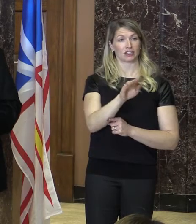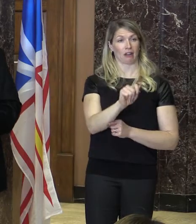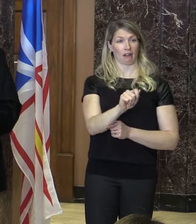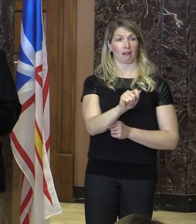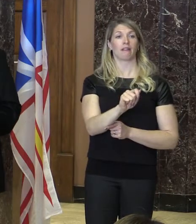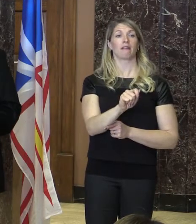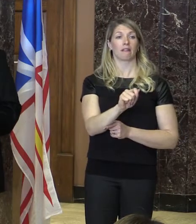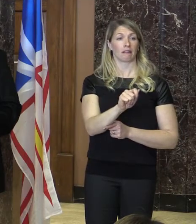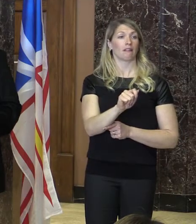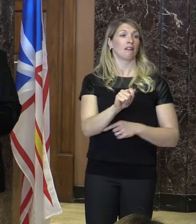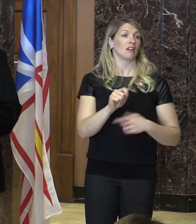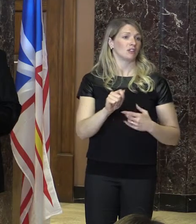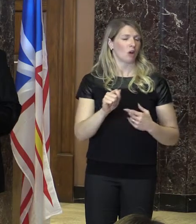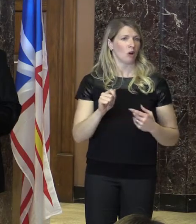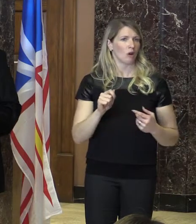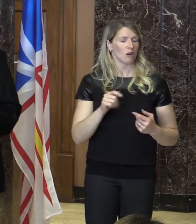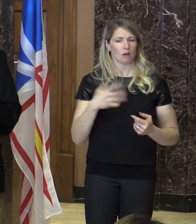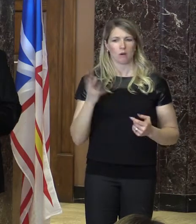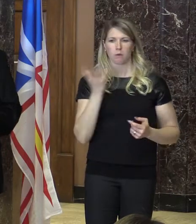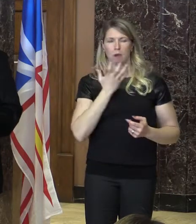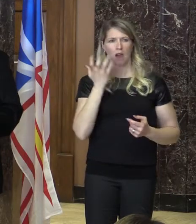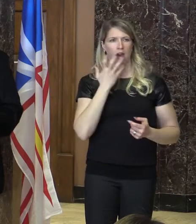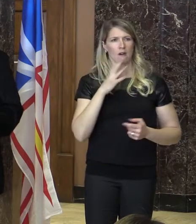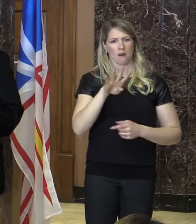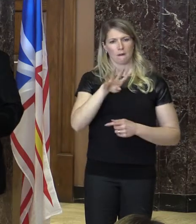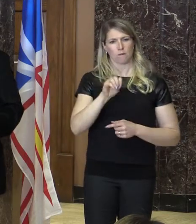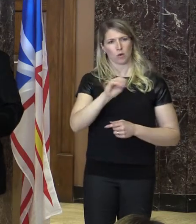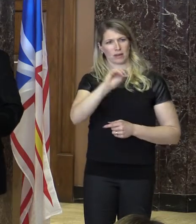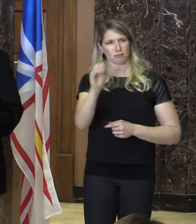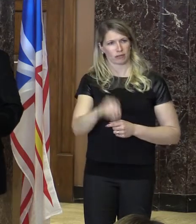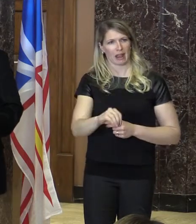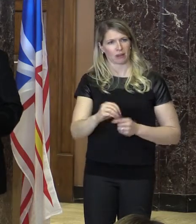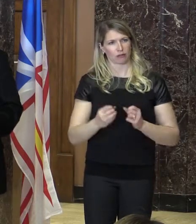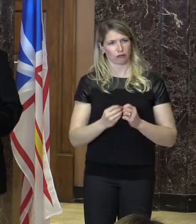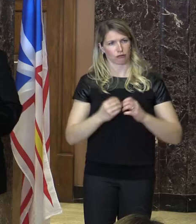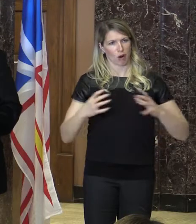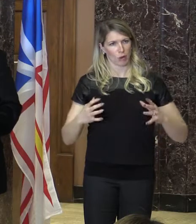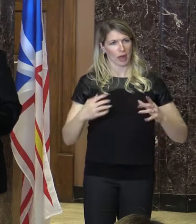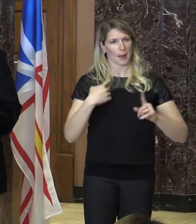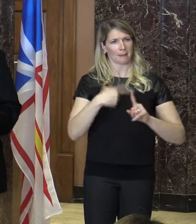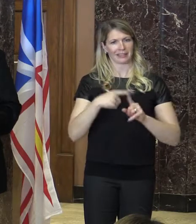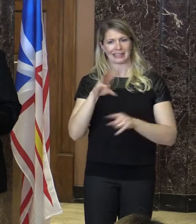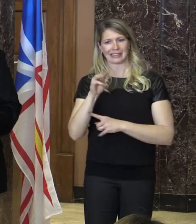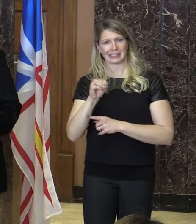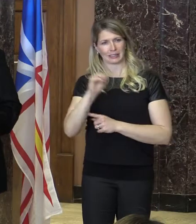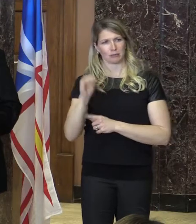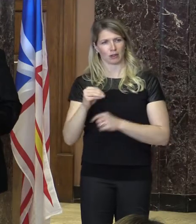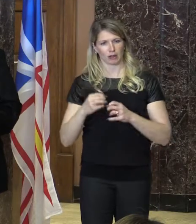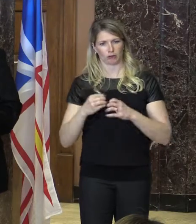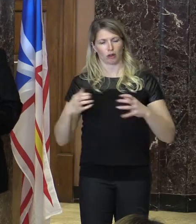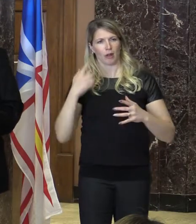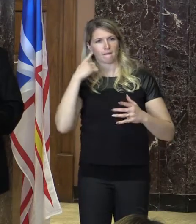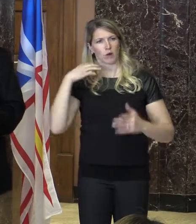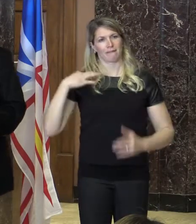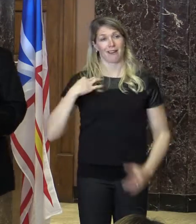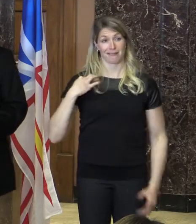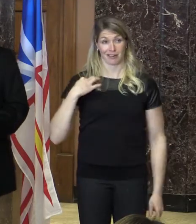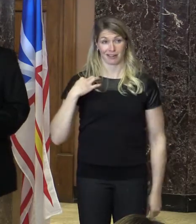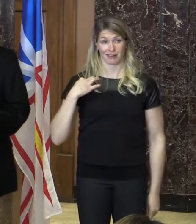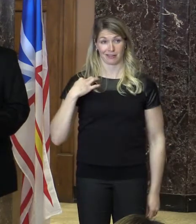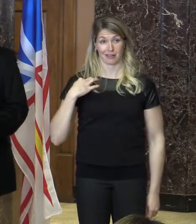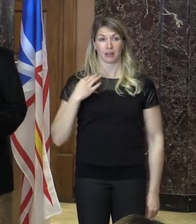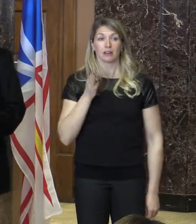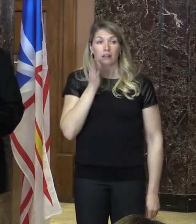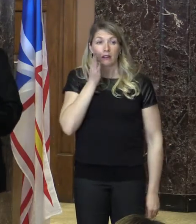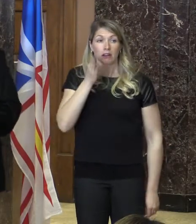growth in athletes and just as importantly, a 60% growth we've seen in volunteers. This summer, we will host our